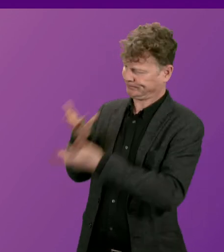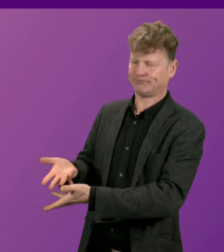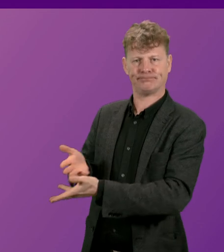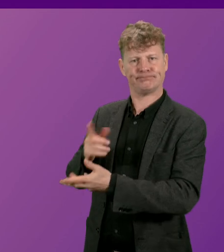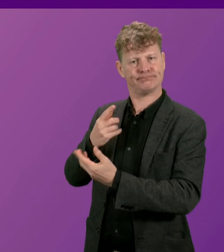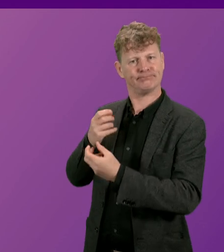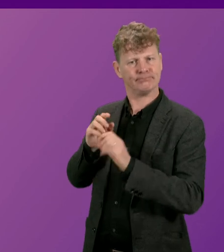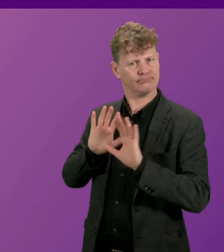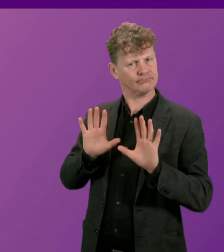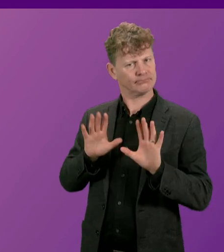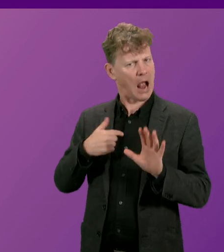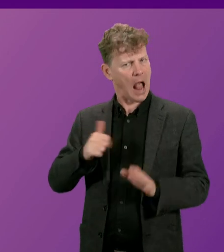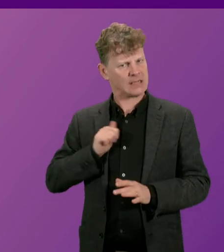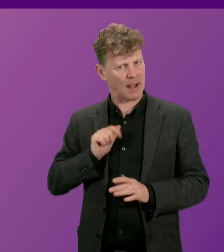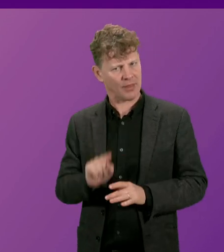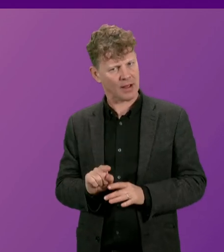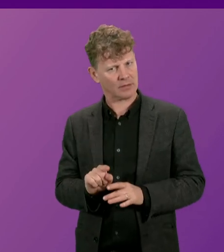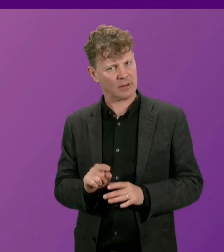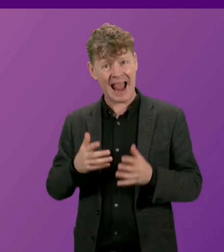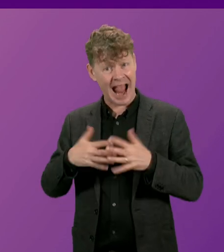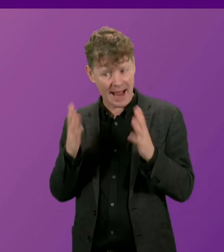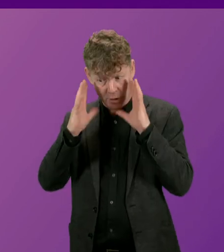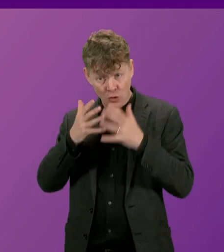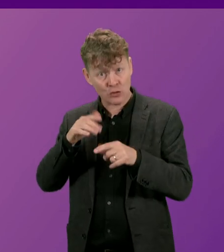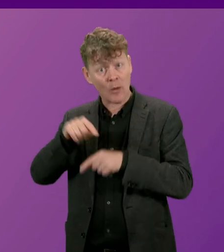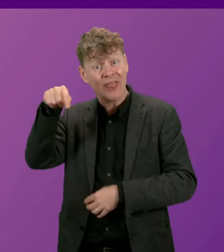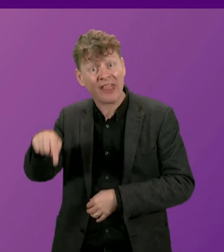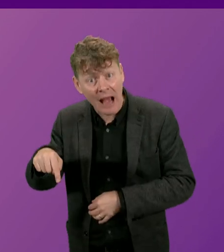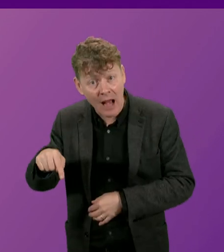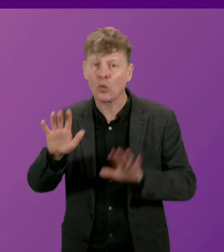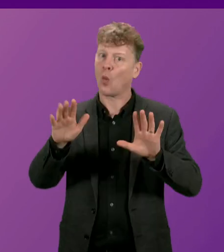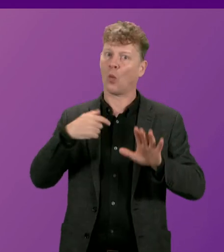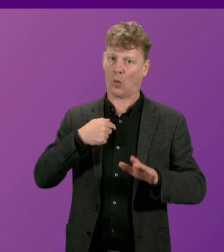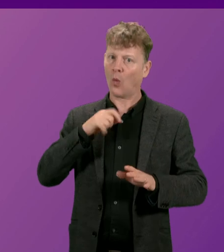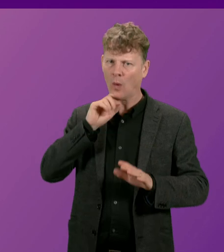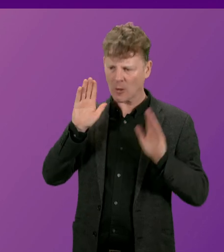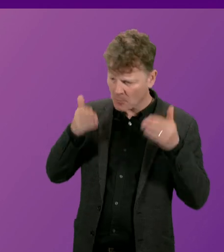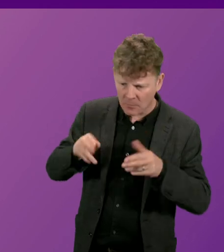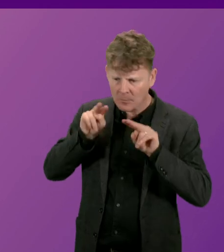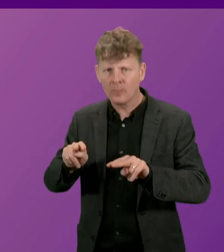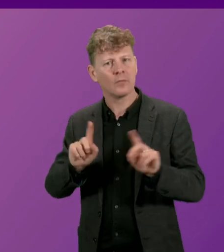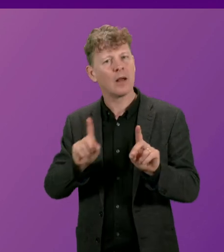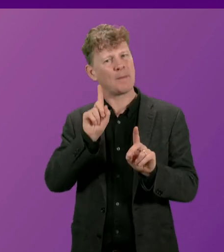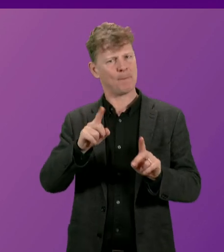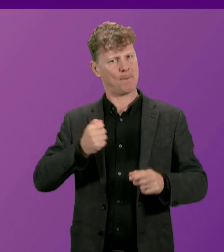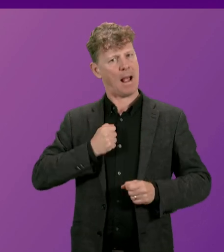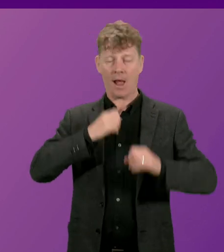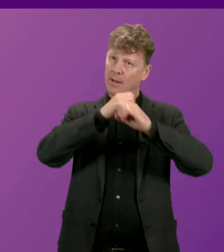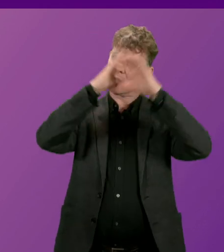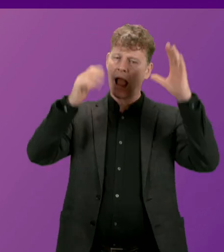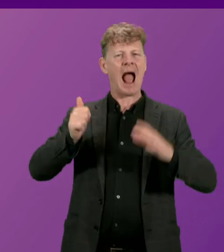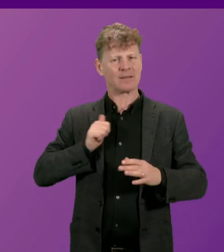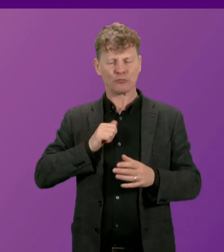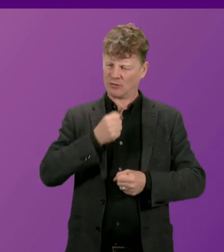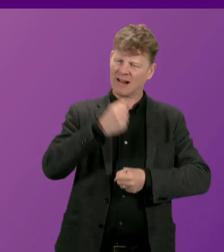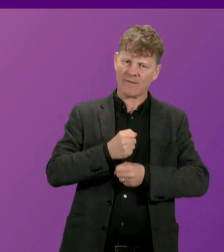question. And if there are any concerns about that, I will happily address them. But my expectation is that the Government would